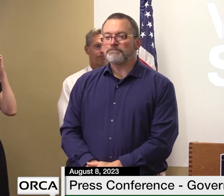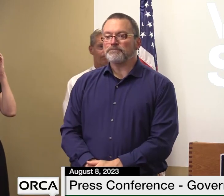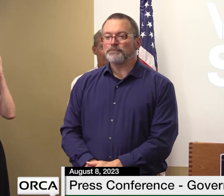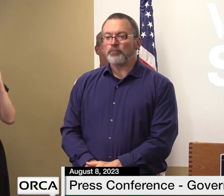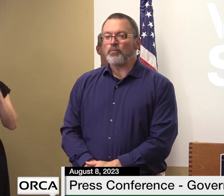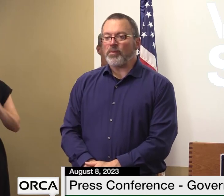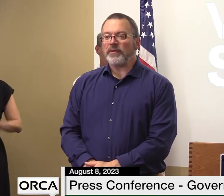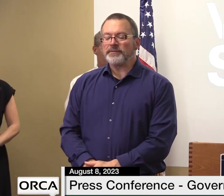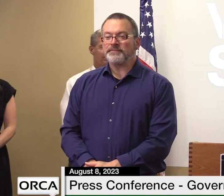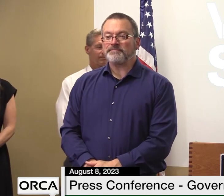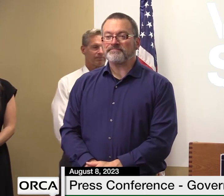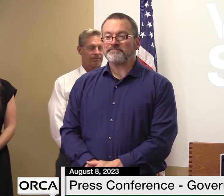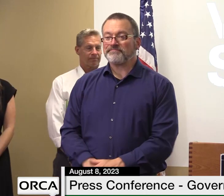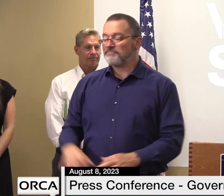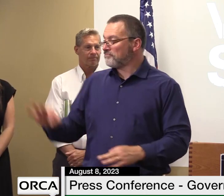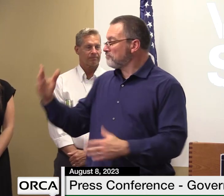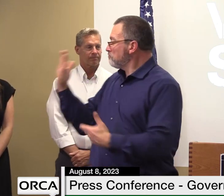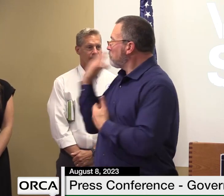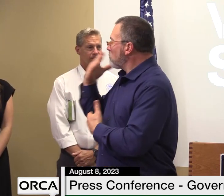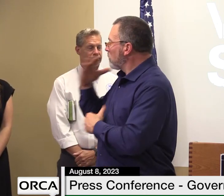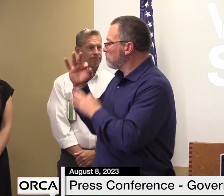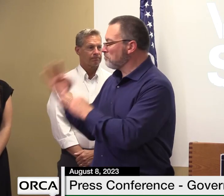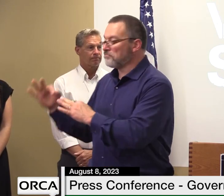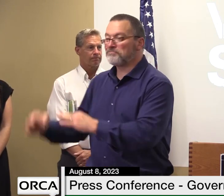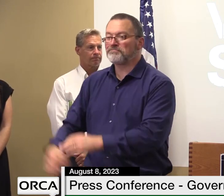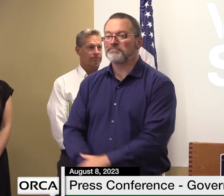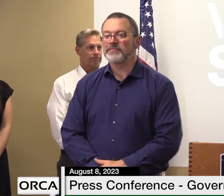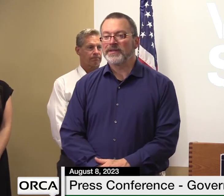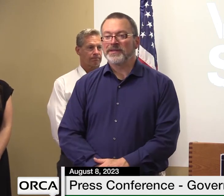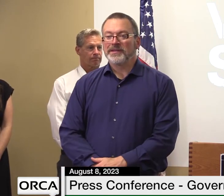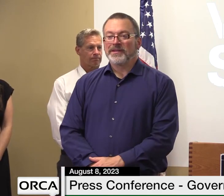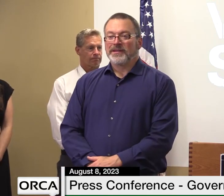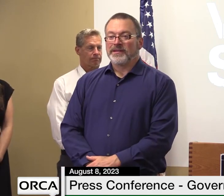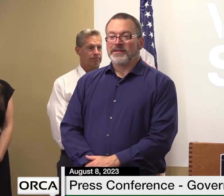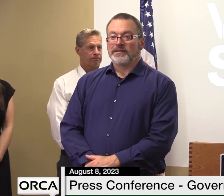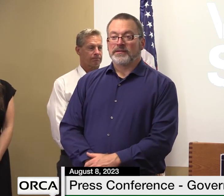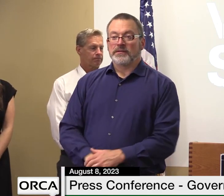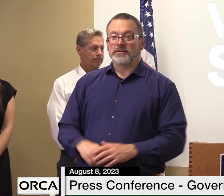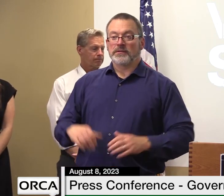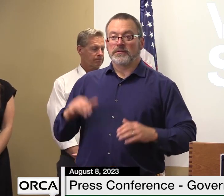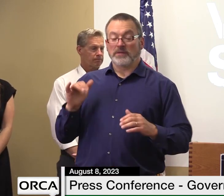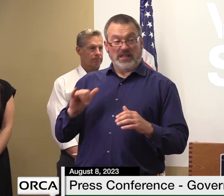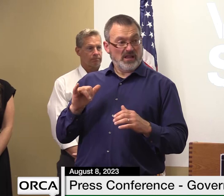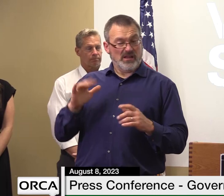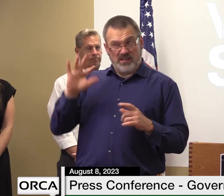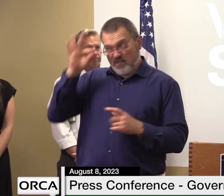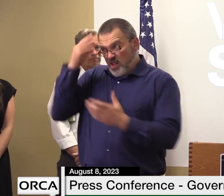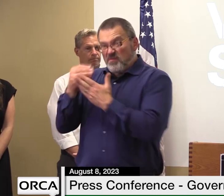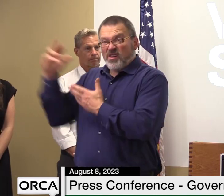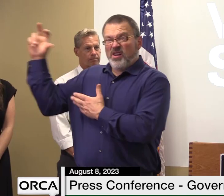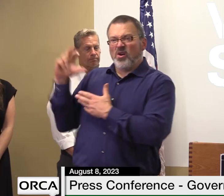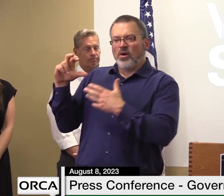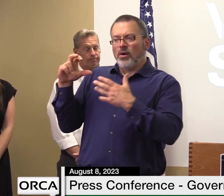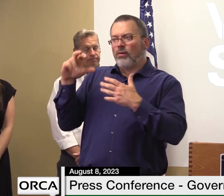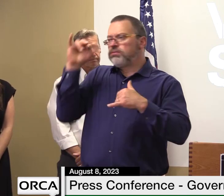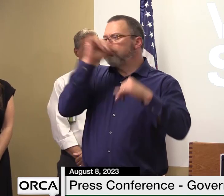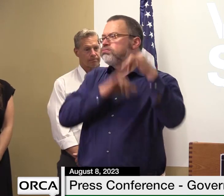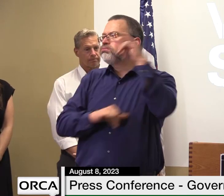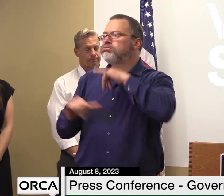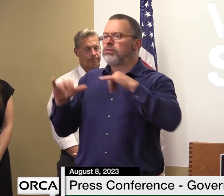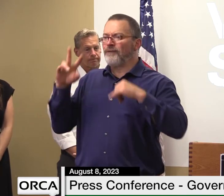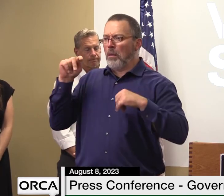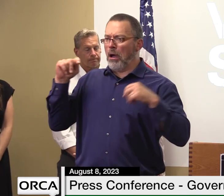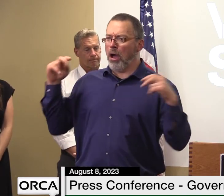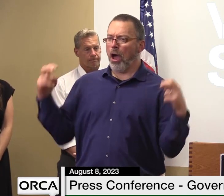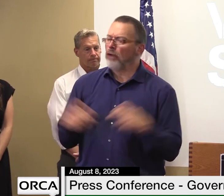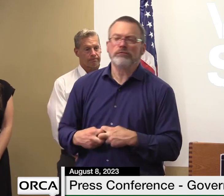thank you very much and again without our federal partners we would be very much challenged more challenged